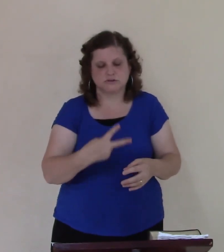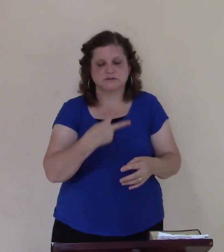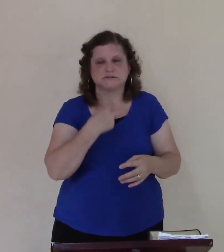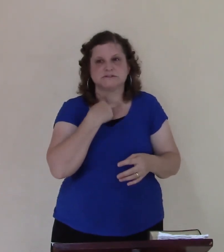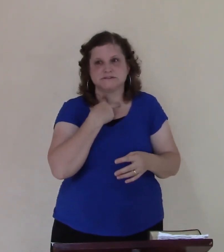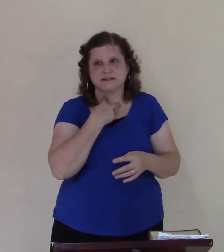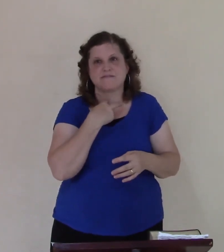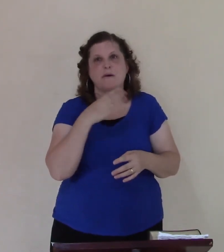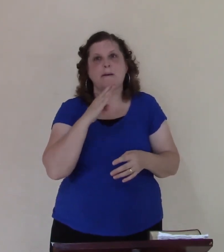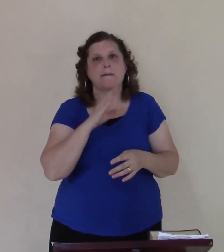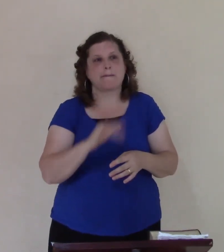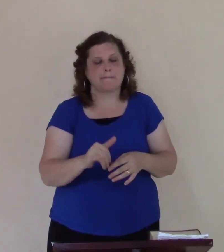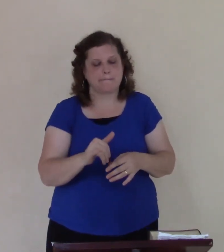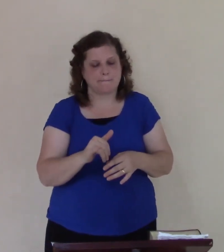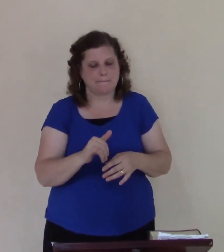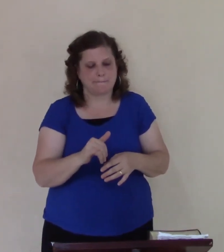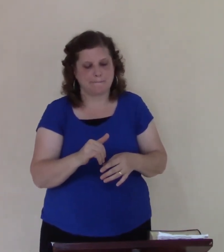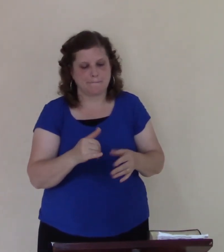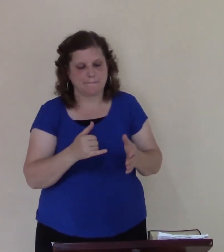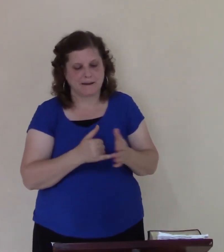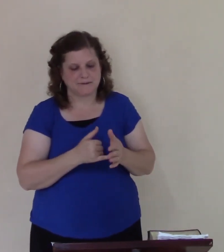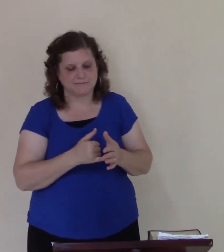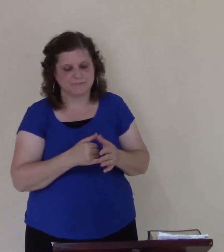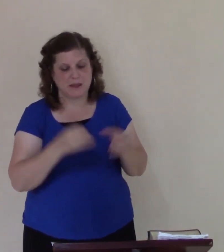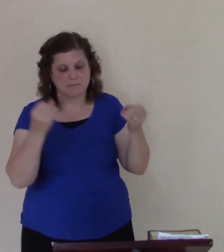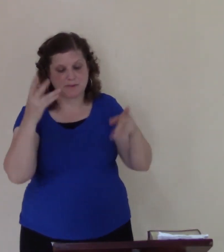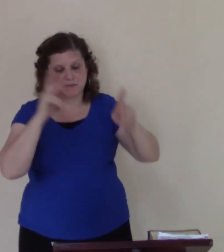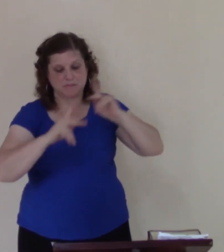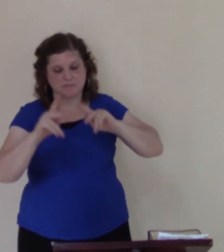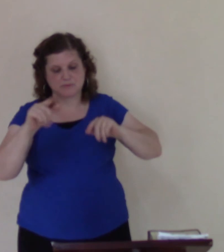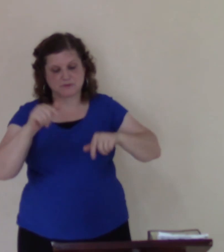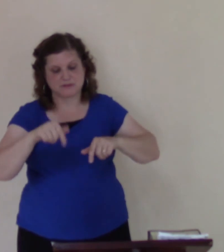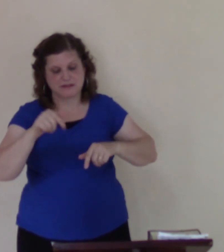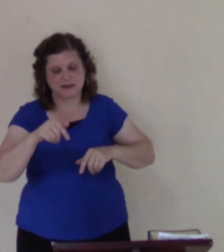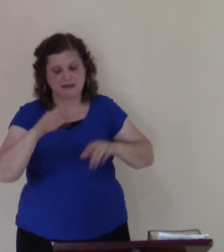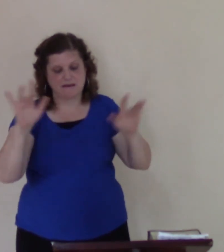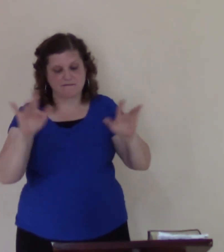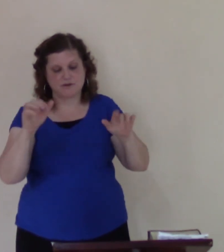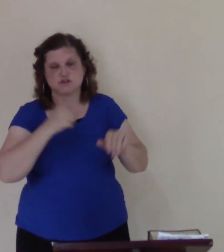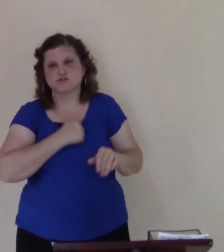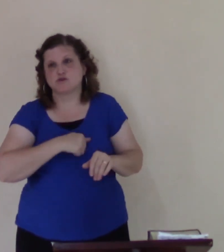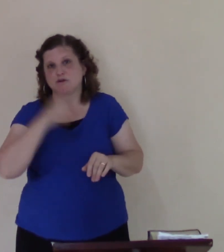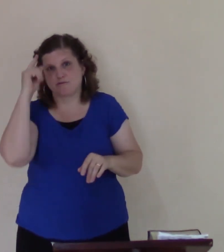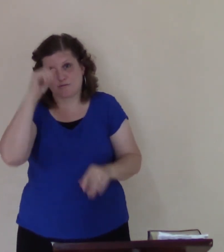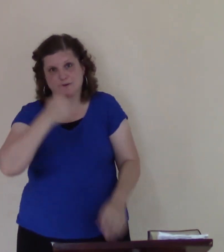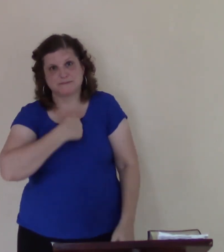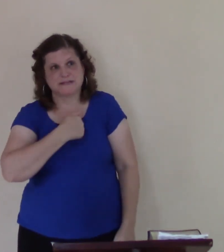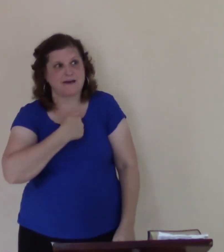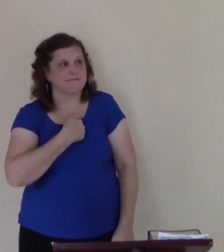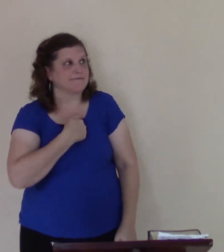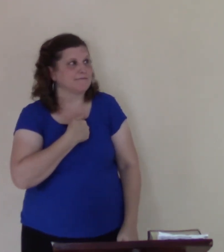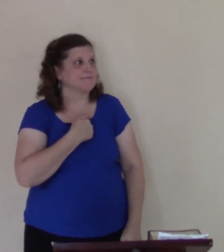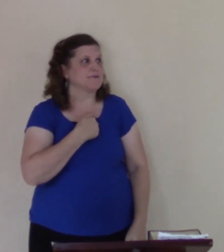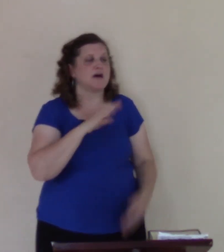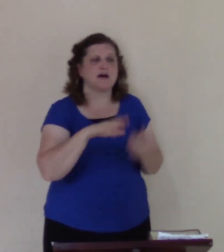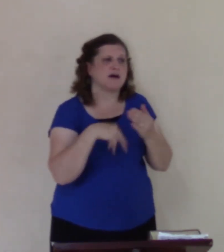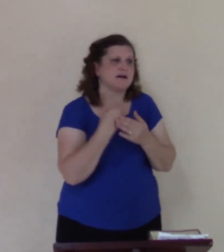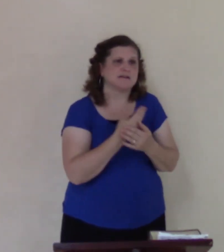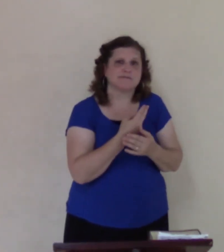there are many people today who feel sorry for themselves by the way all of us live there okay not after speaking about one